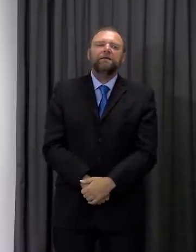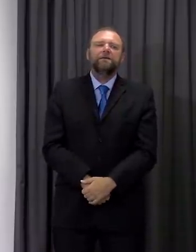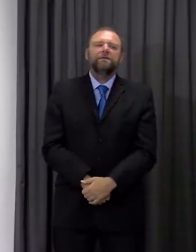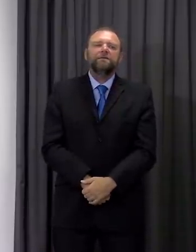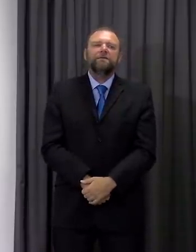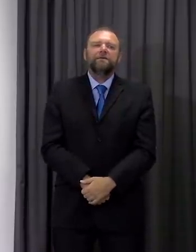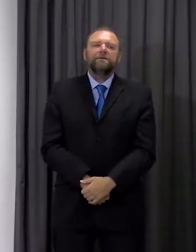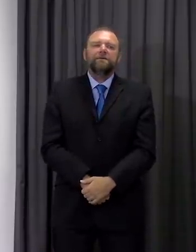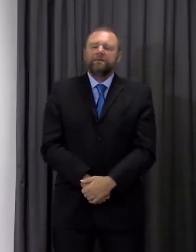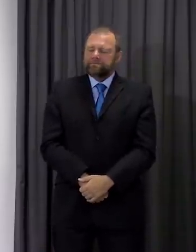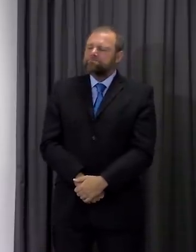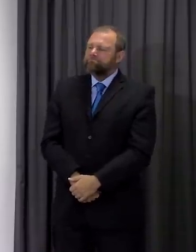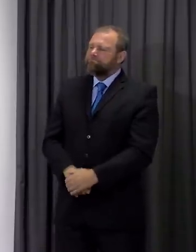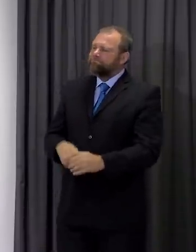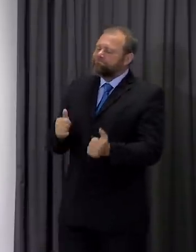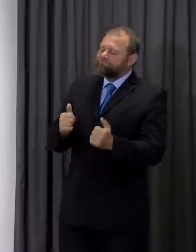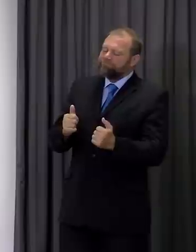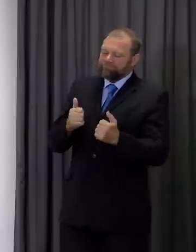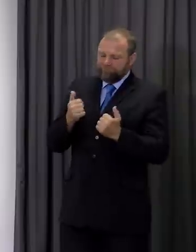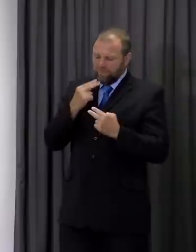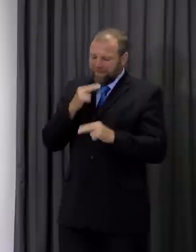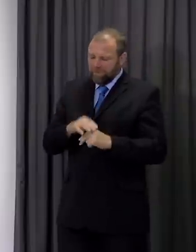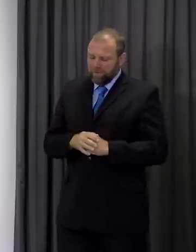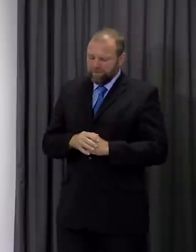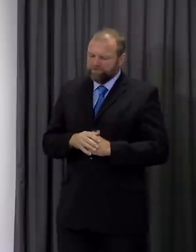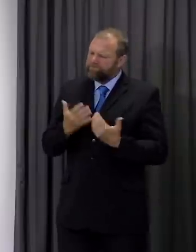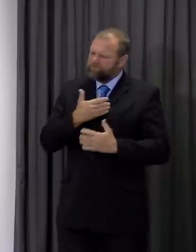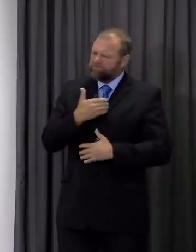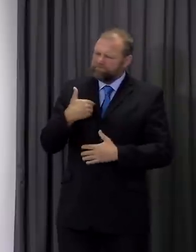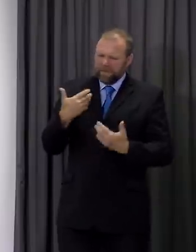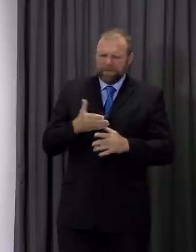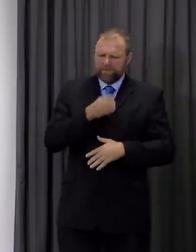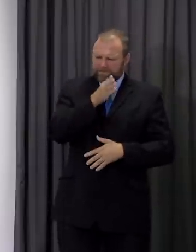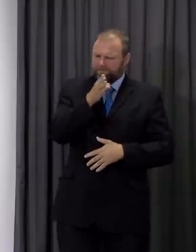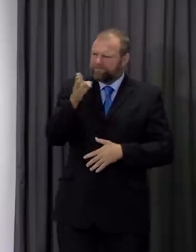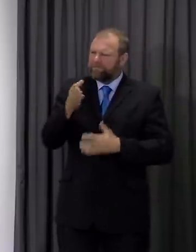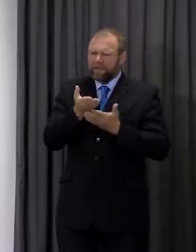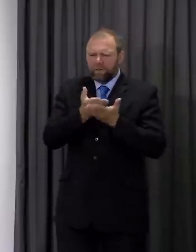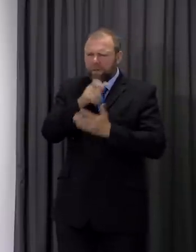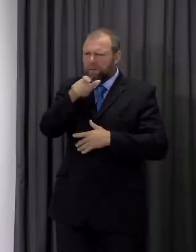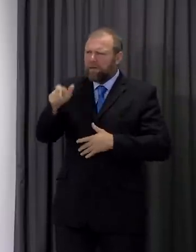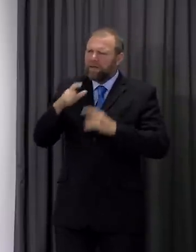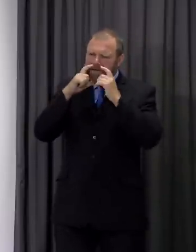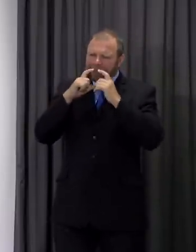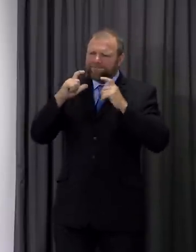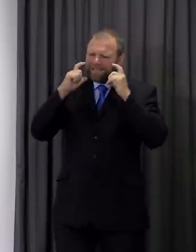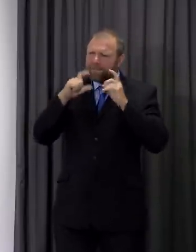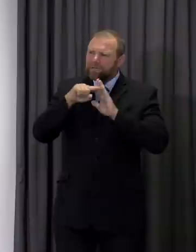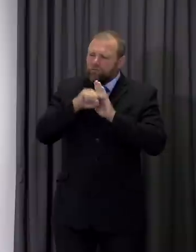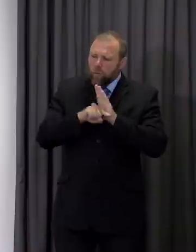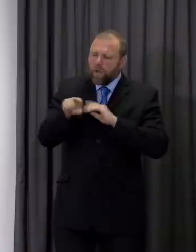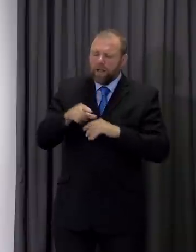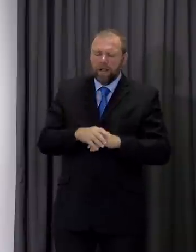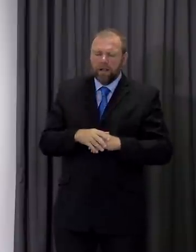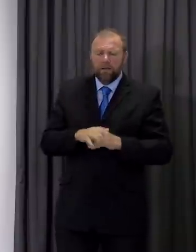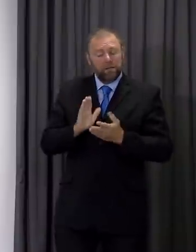This morning I was out speaking to members of the about the new face mask it became apparent that some are intending on